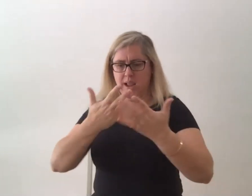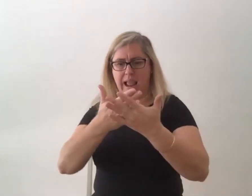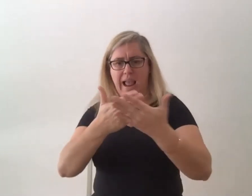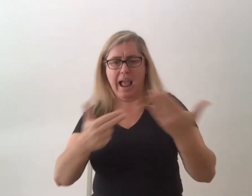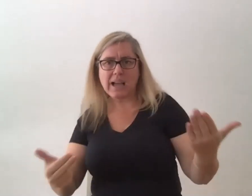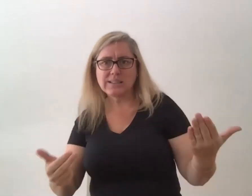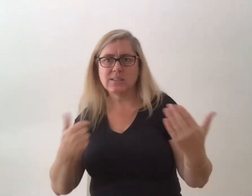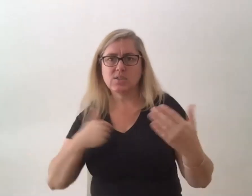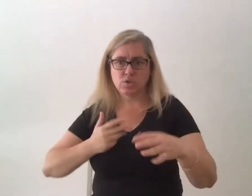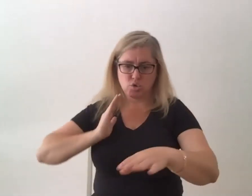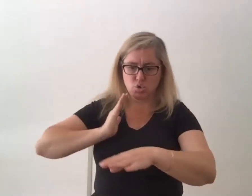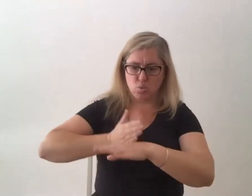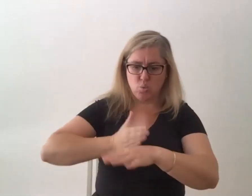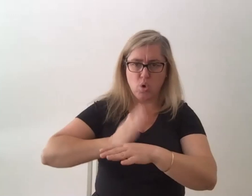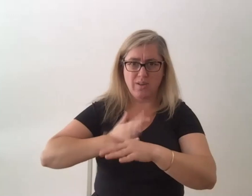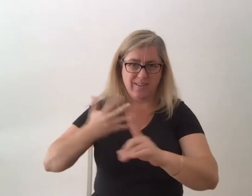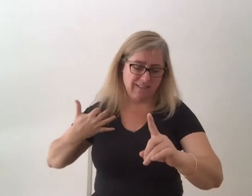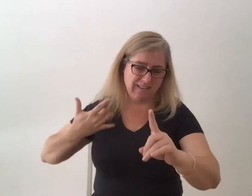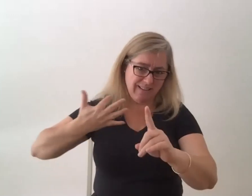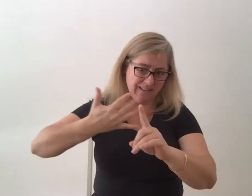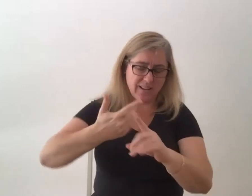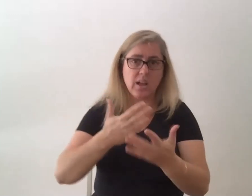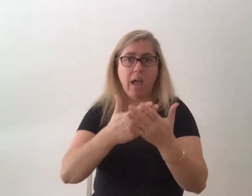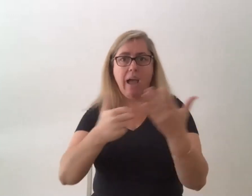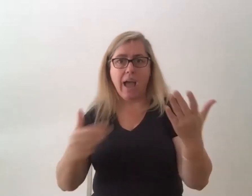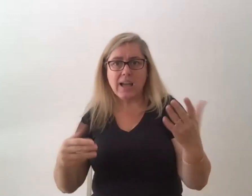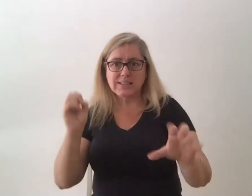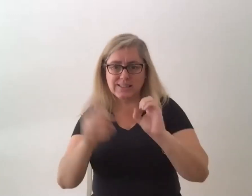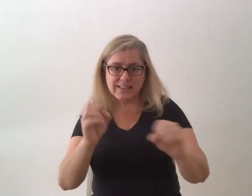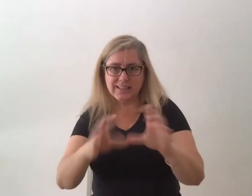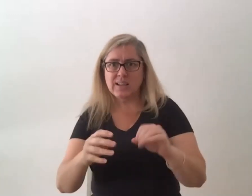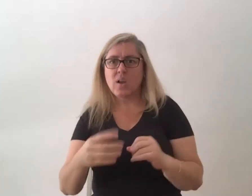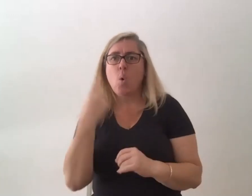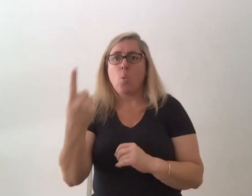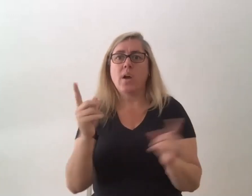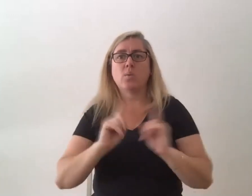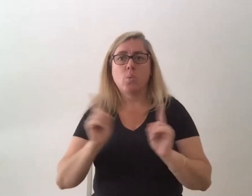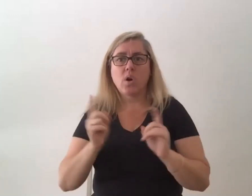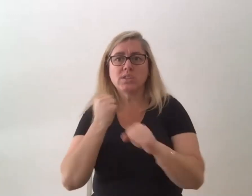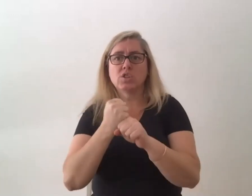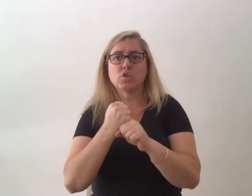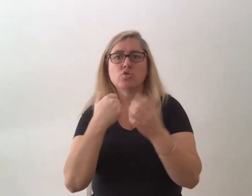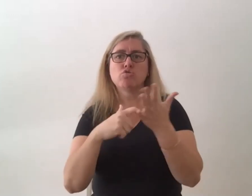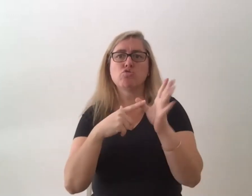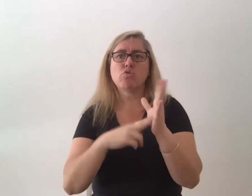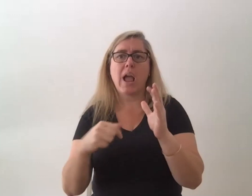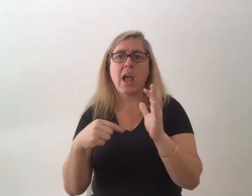into being an artist behind the scenes and one of those is grant writing um i'm a